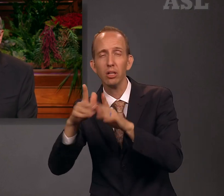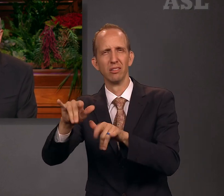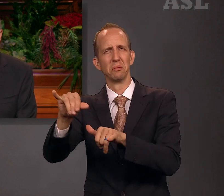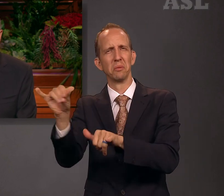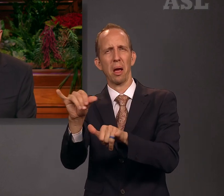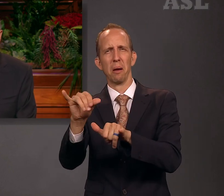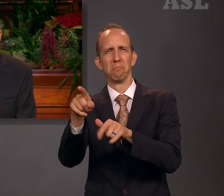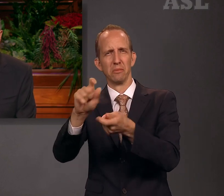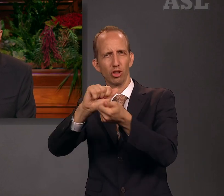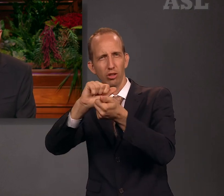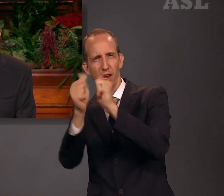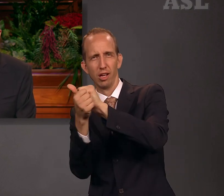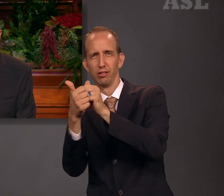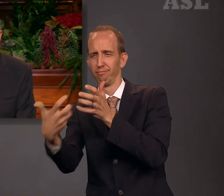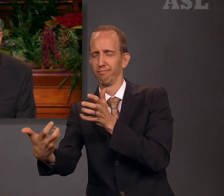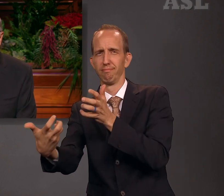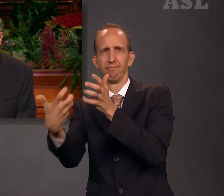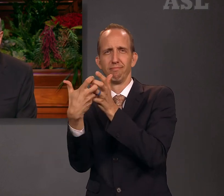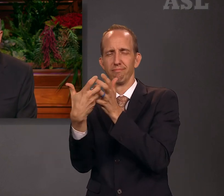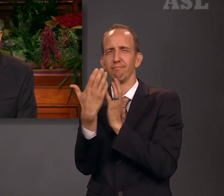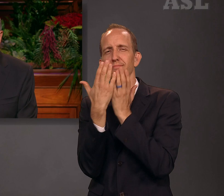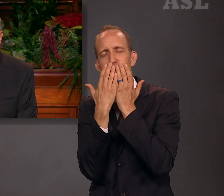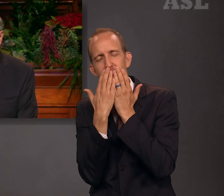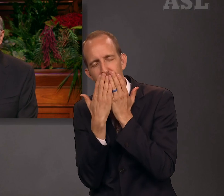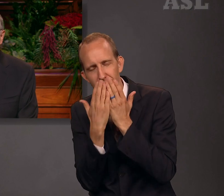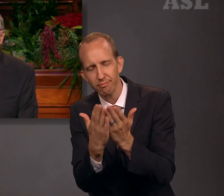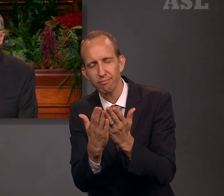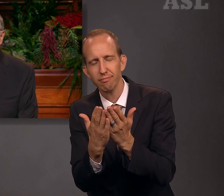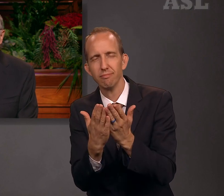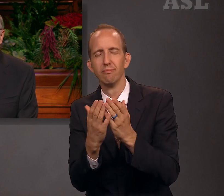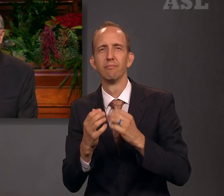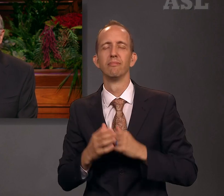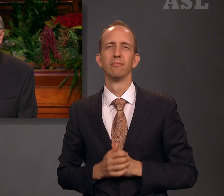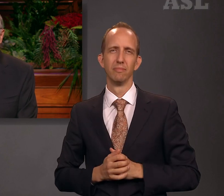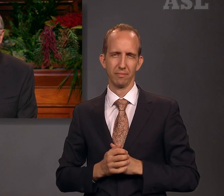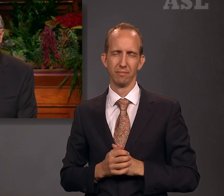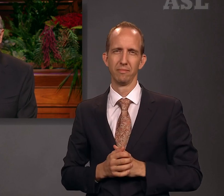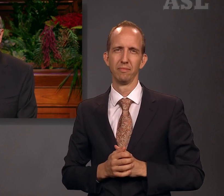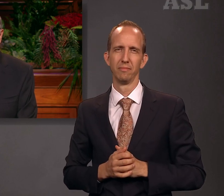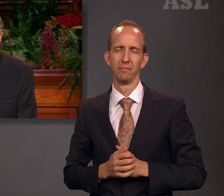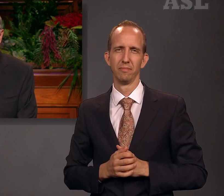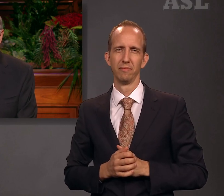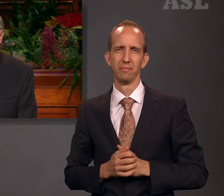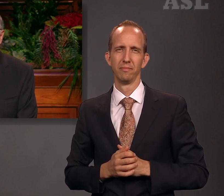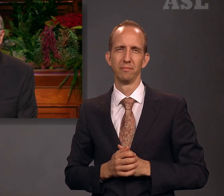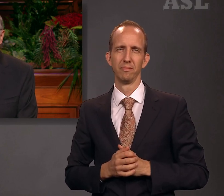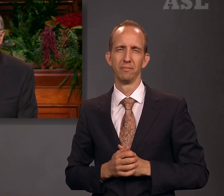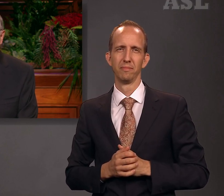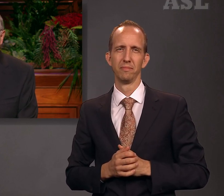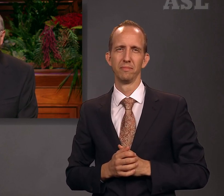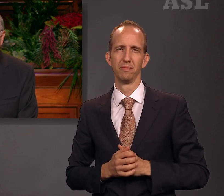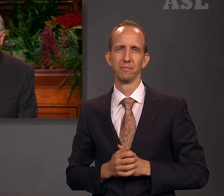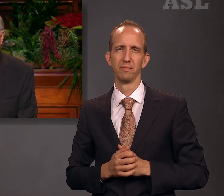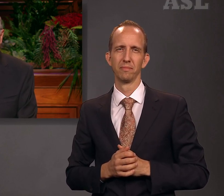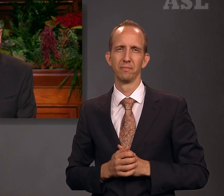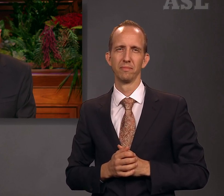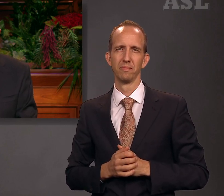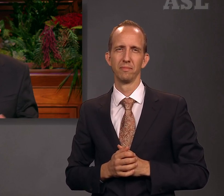political, or community organizations by using our preferred name. There will be a